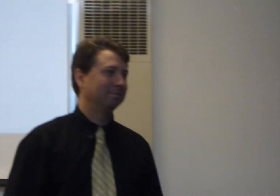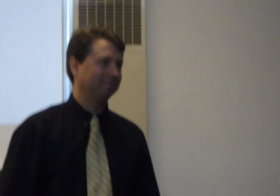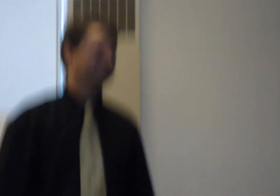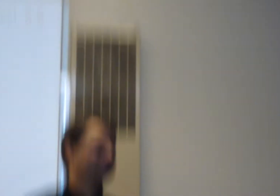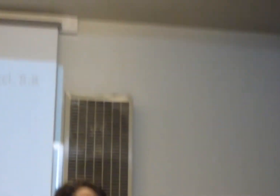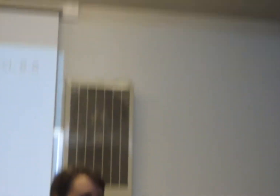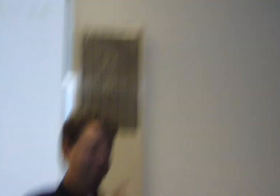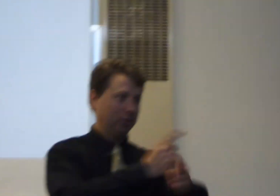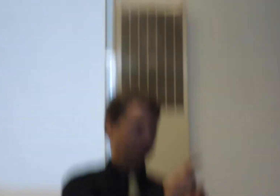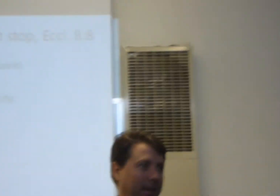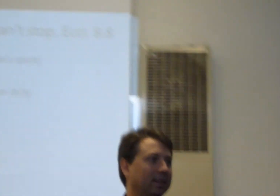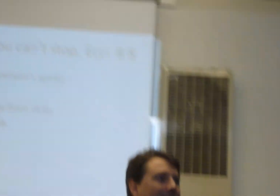That's right.